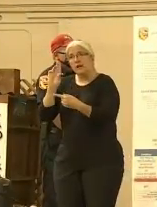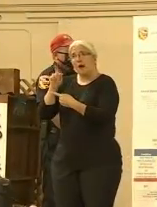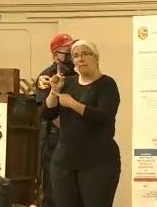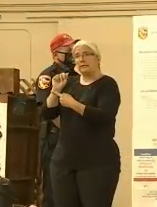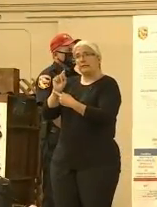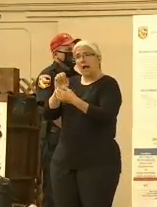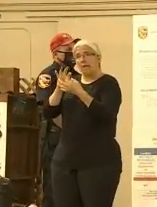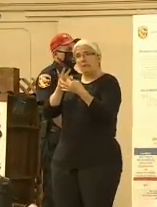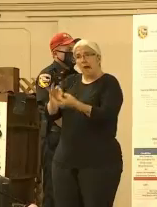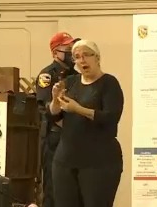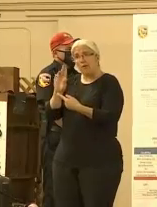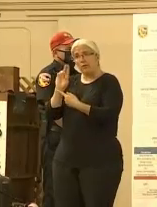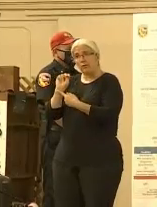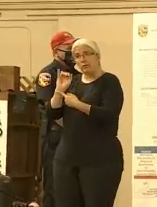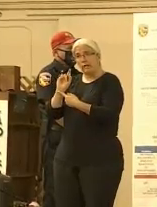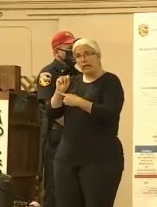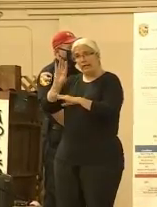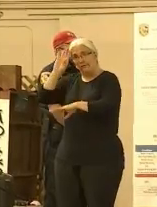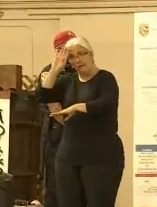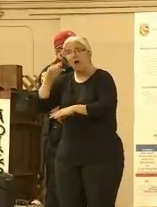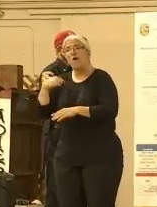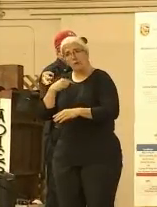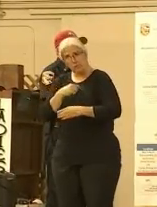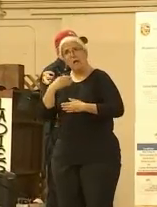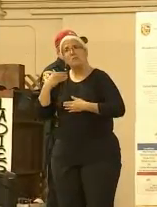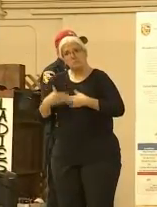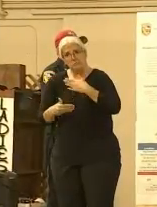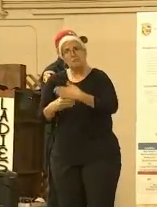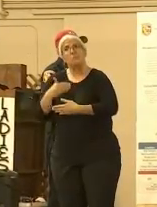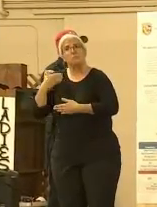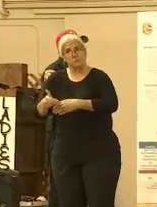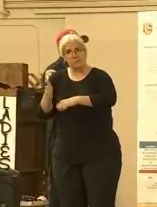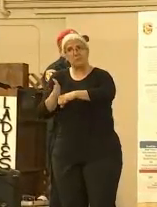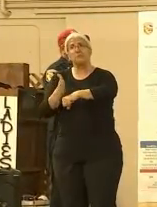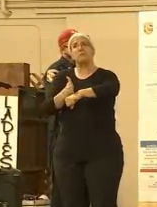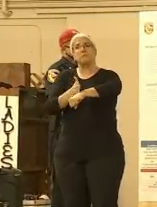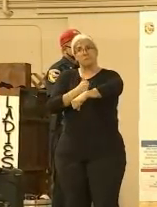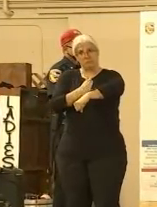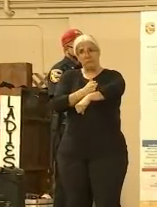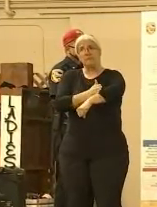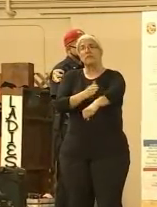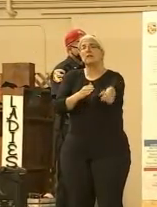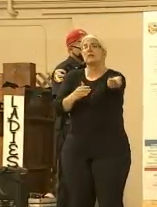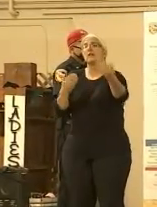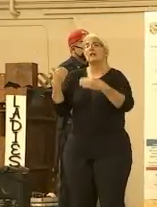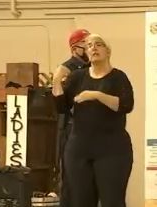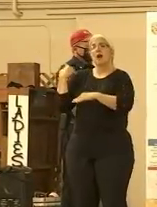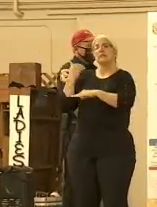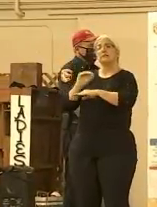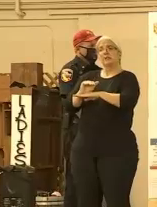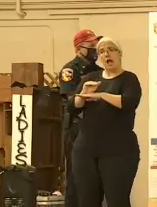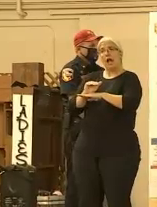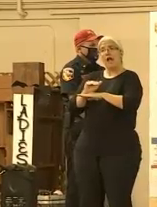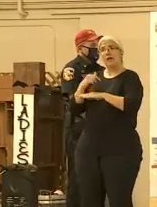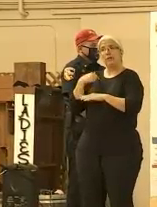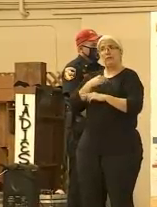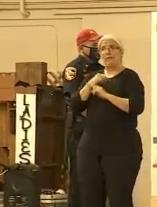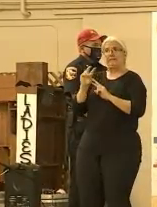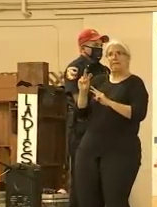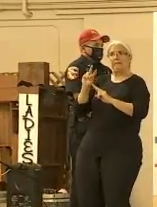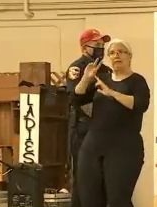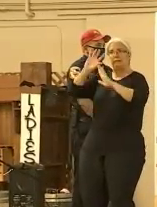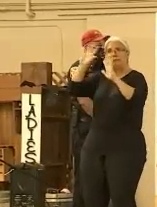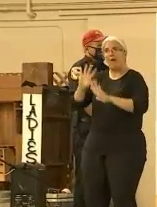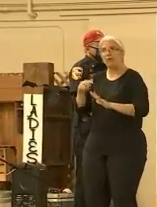good progress. The predicted weather that we were expecting overnight did not produce the lightning that we were expecting.